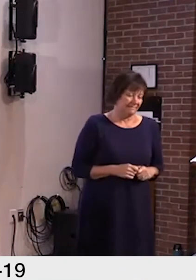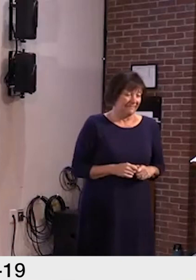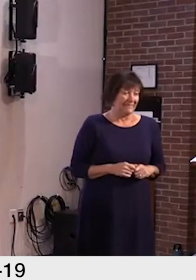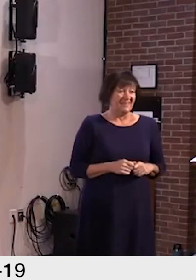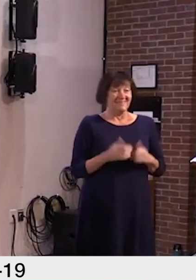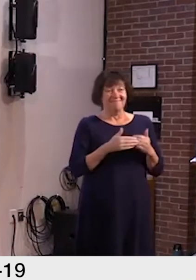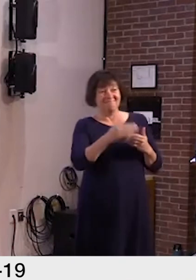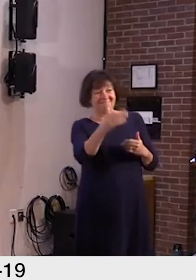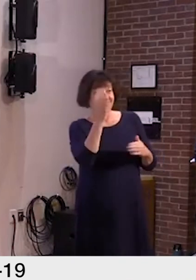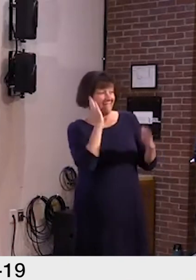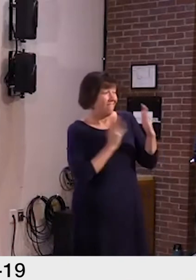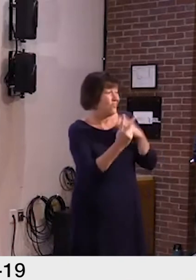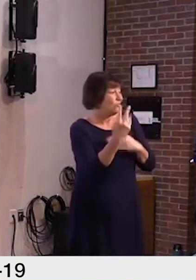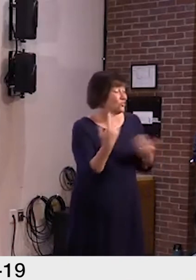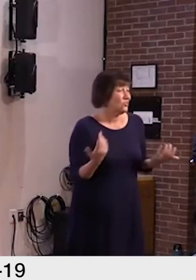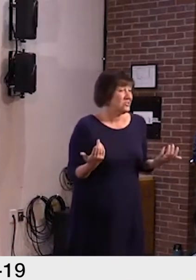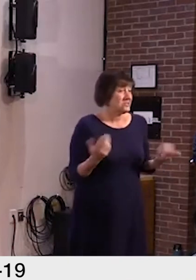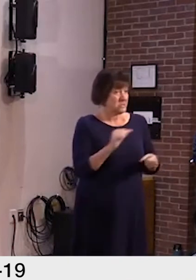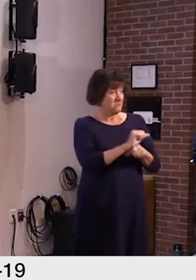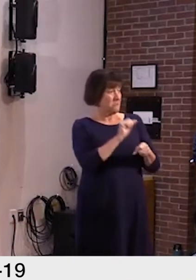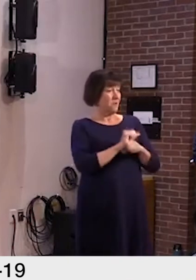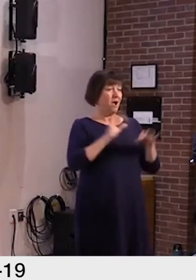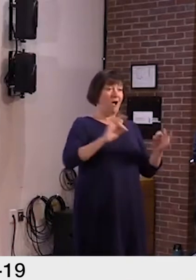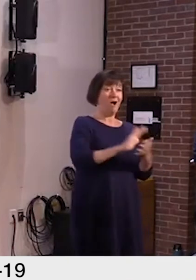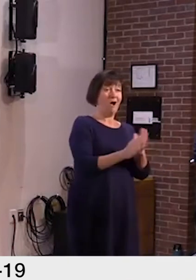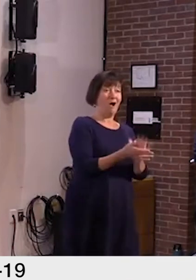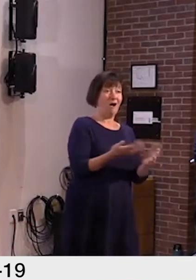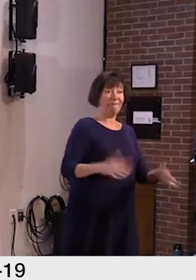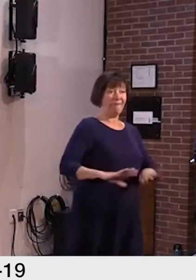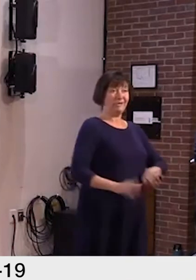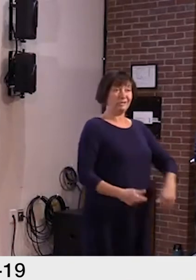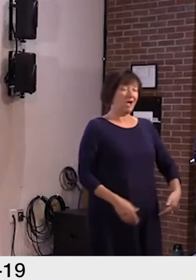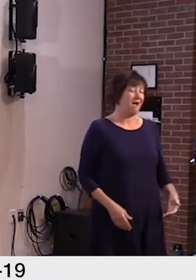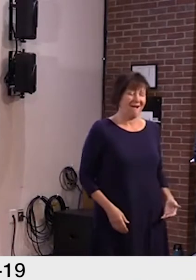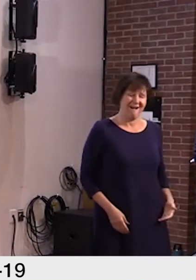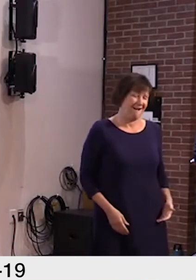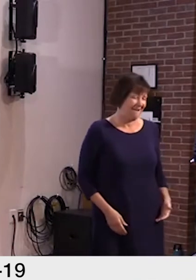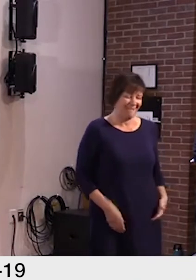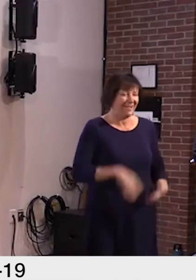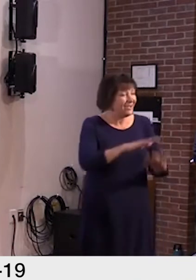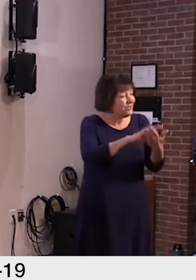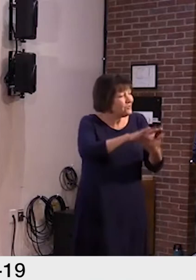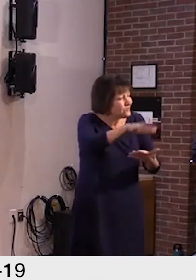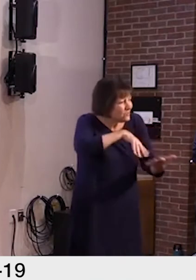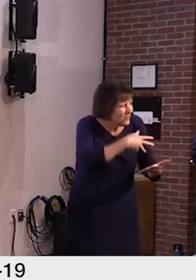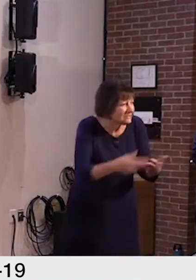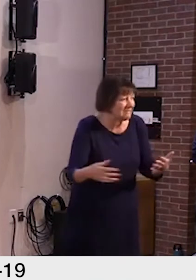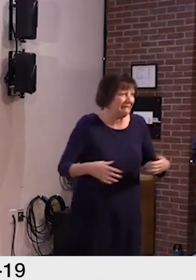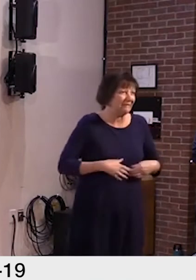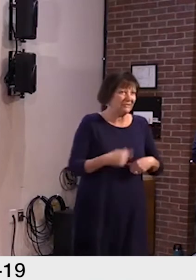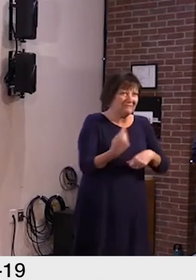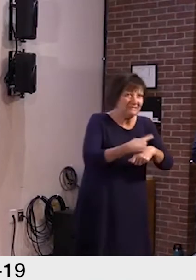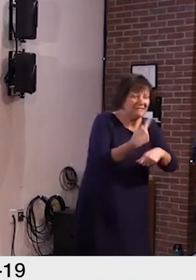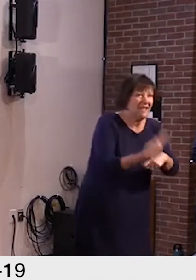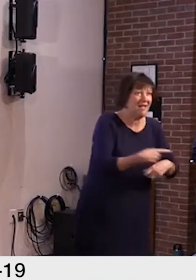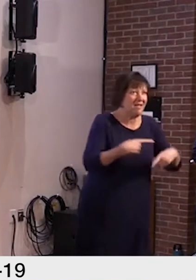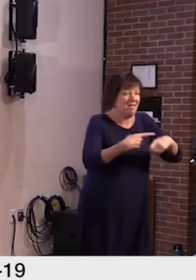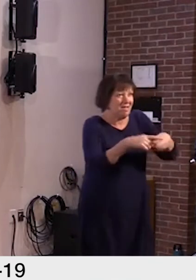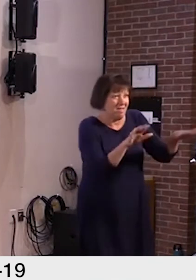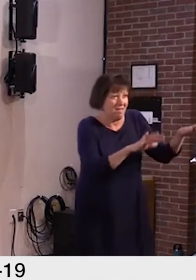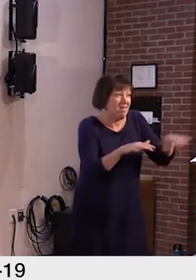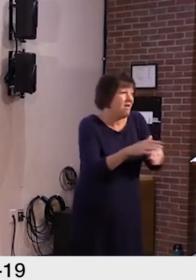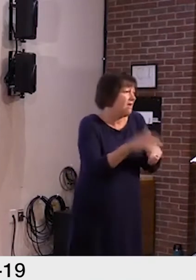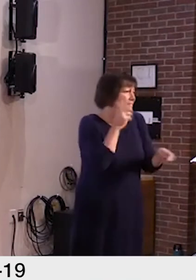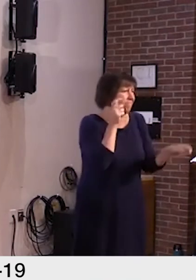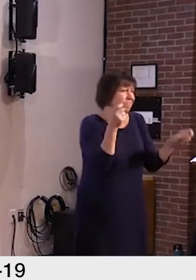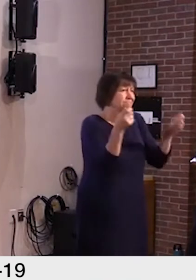left to do? Well, the work is not done. The landscape around school schedules will continue to evolve. This map will continue to change as we move